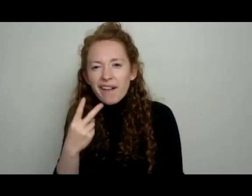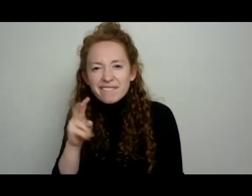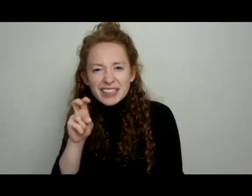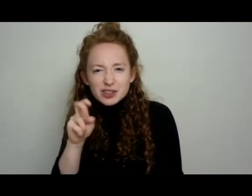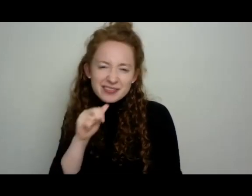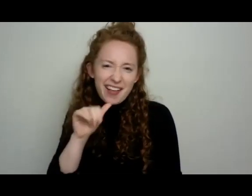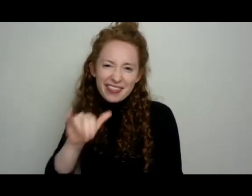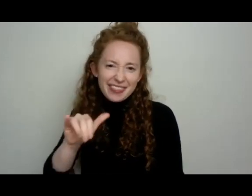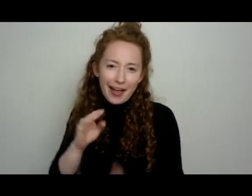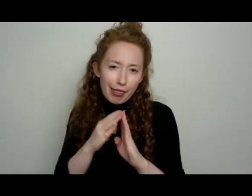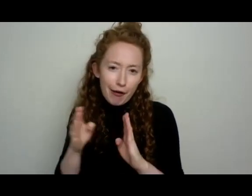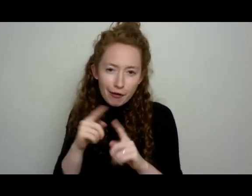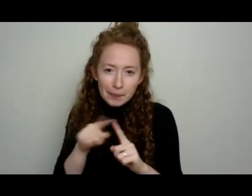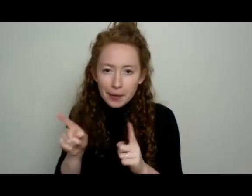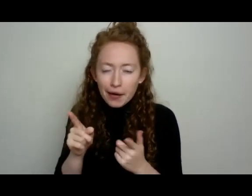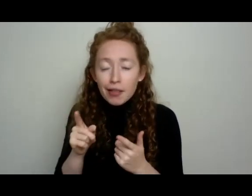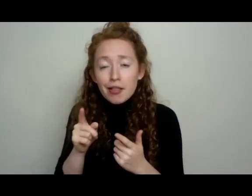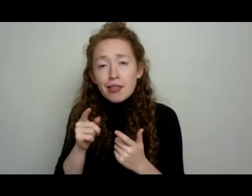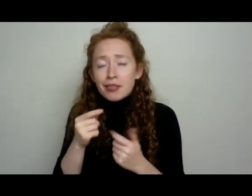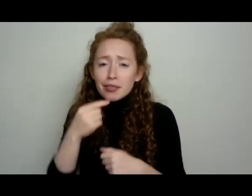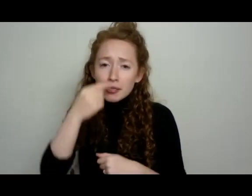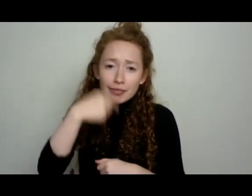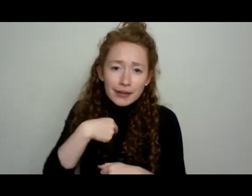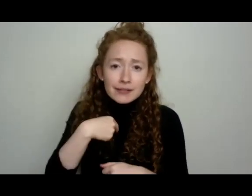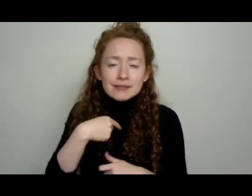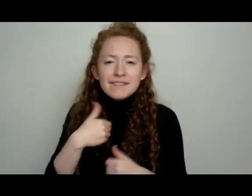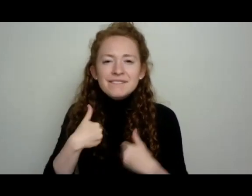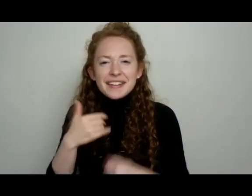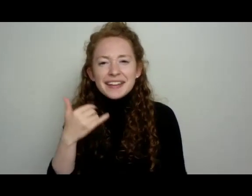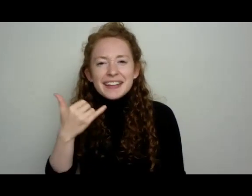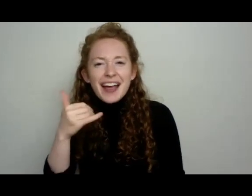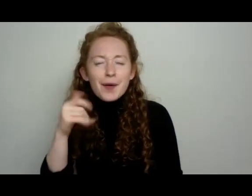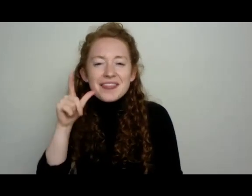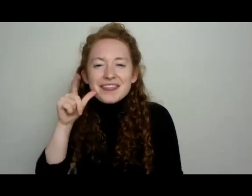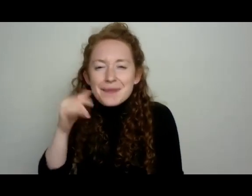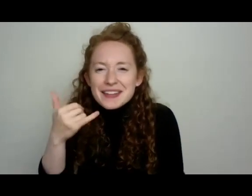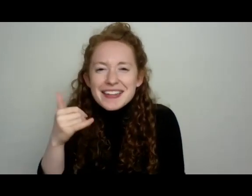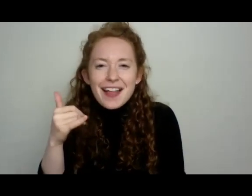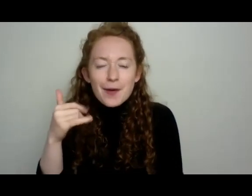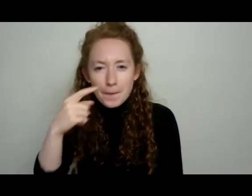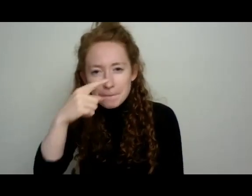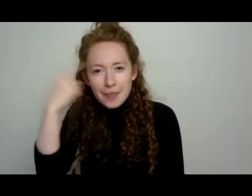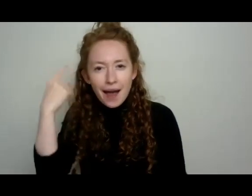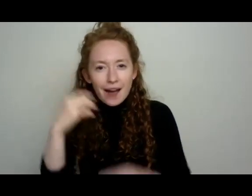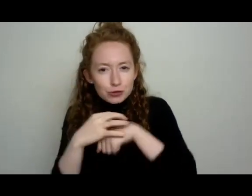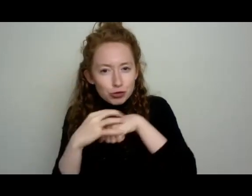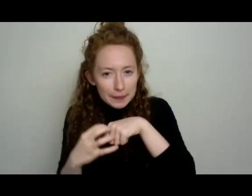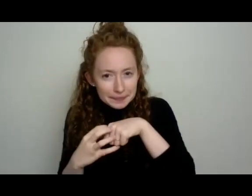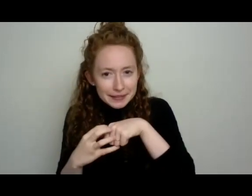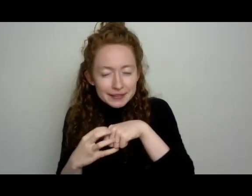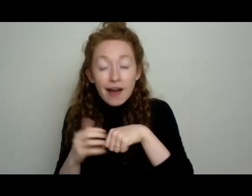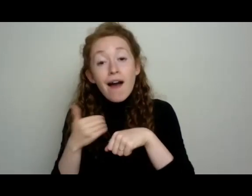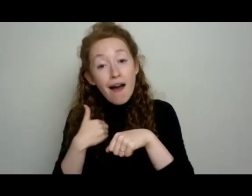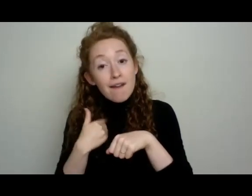that long, but proportionally they're long and narrow with yellow, lemon yellow and black stripes. Although there is a spotted